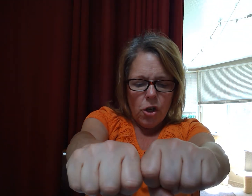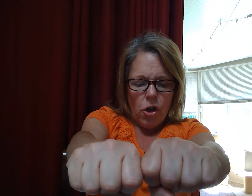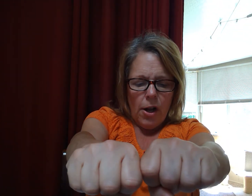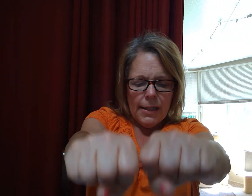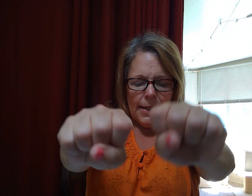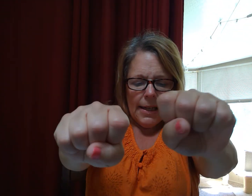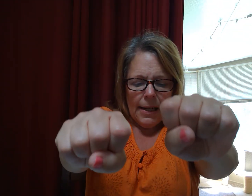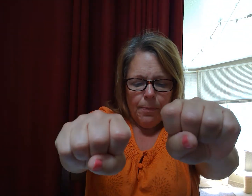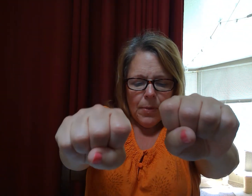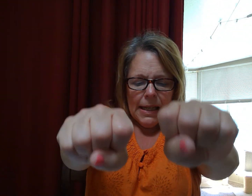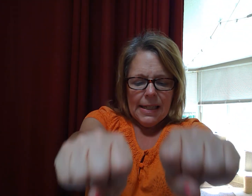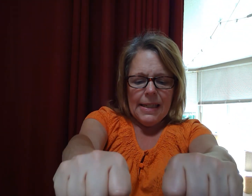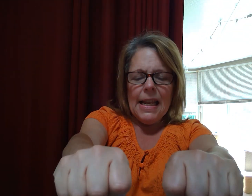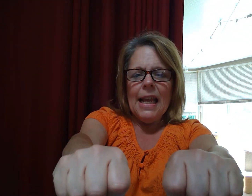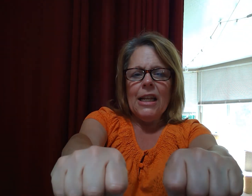Much. Good. Say stage.